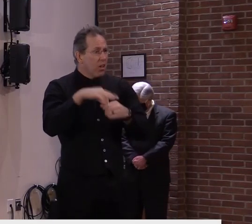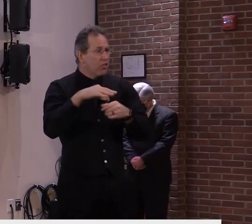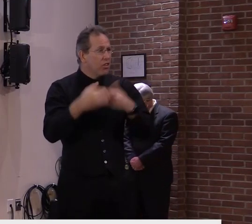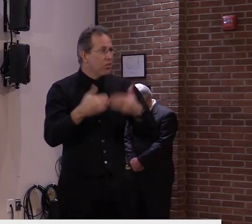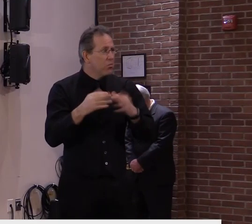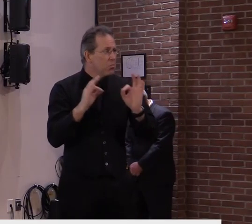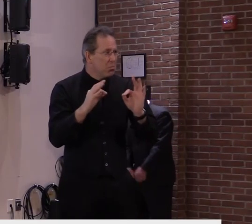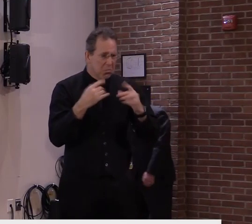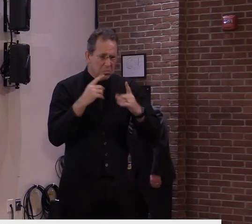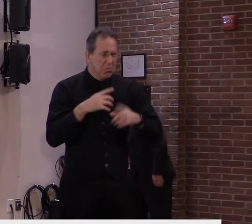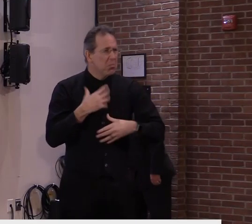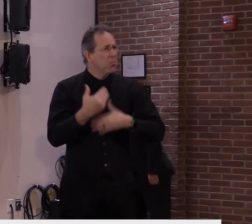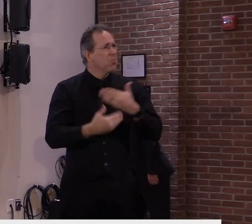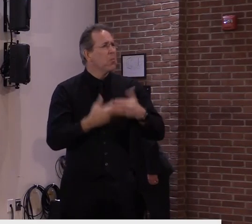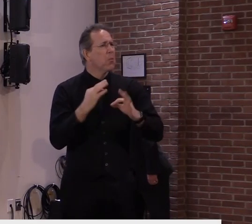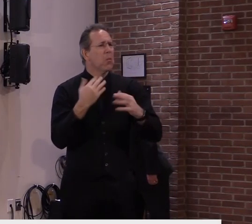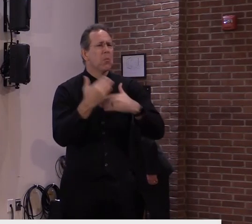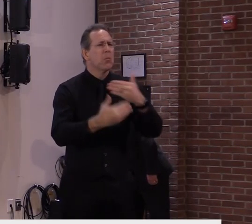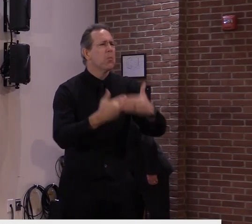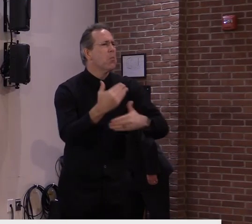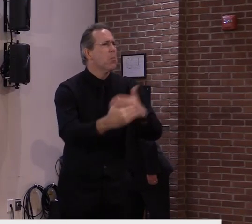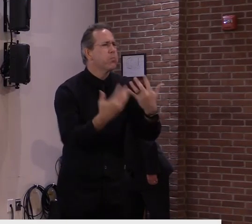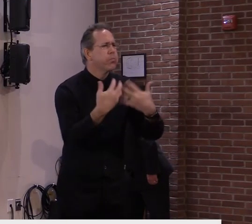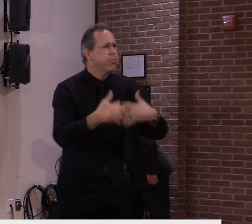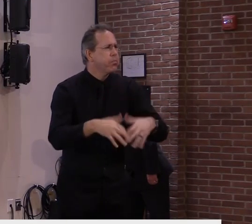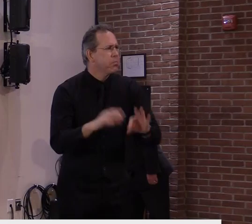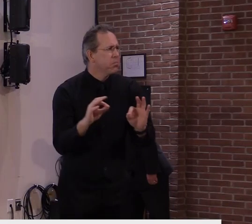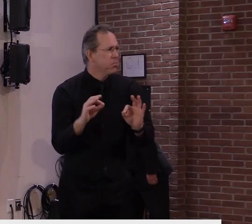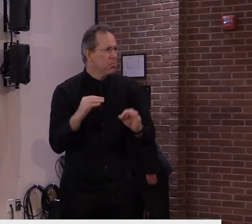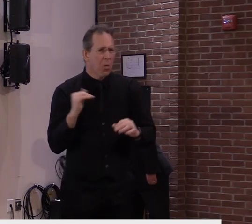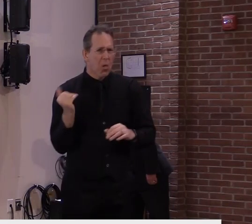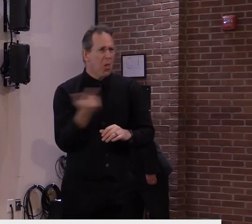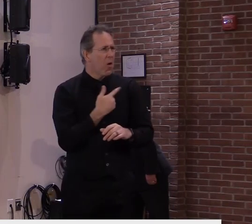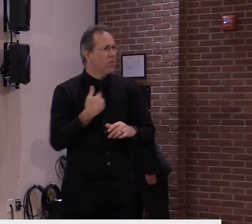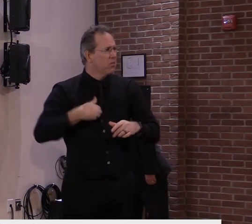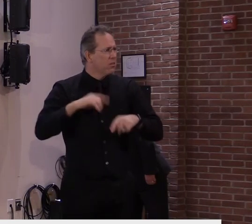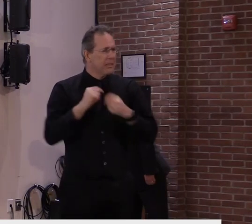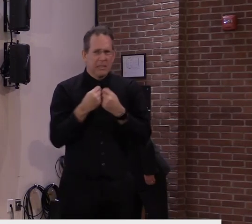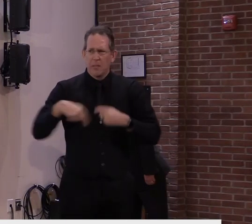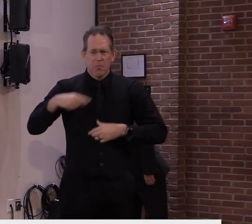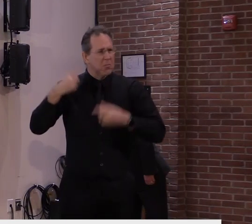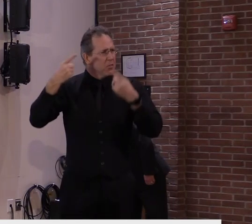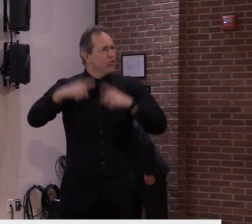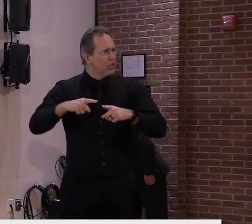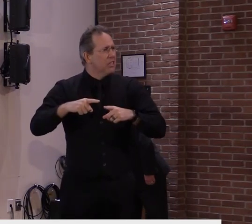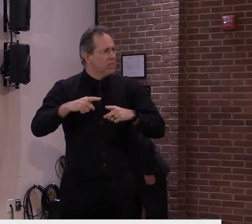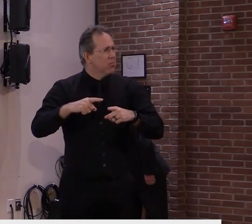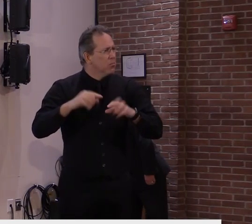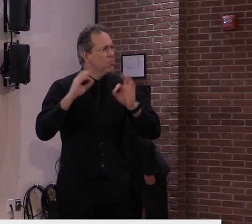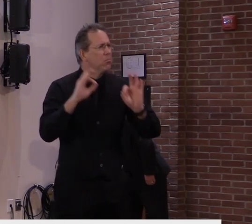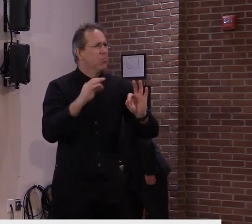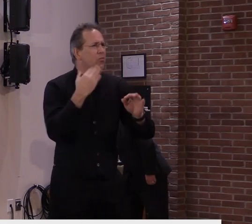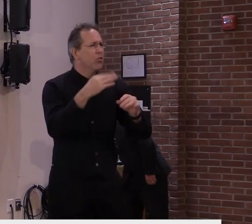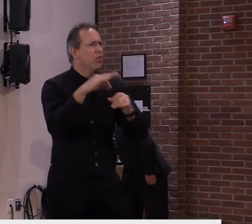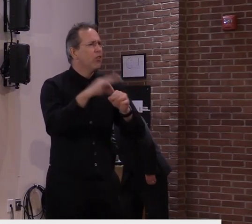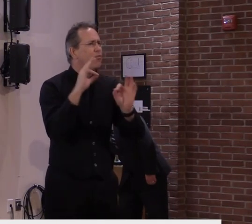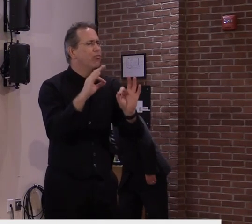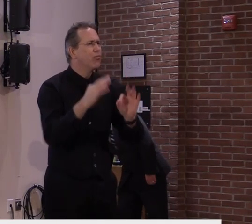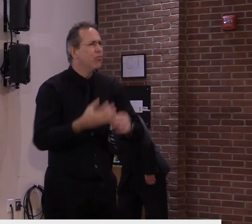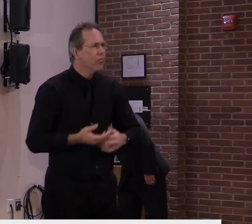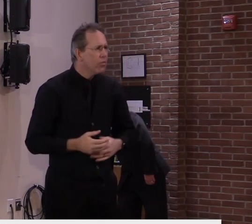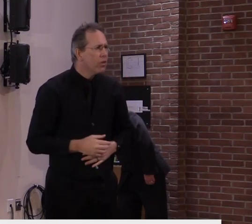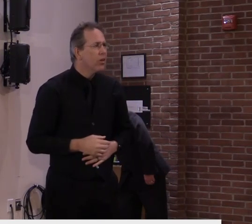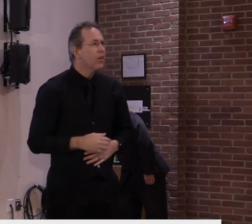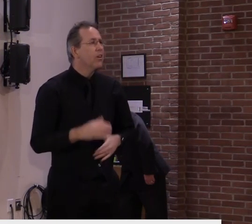saying just that. So, again, condemning the actions of what happened last week.